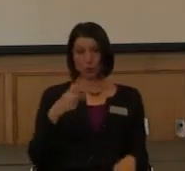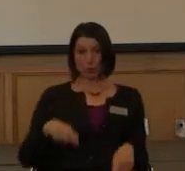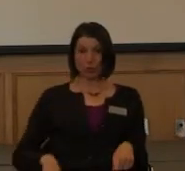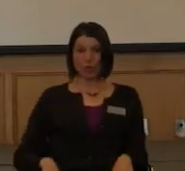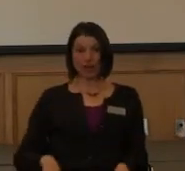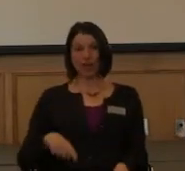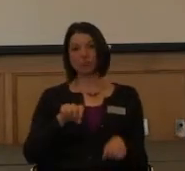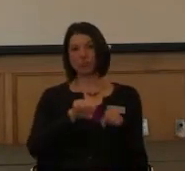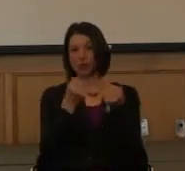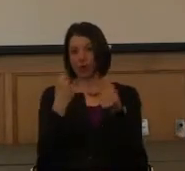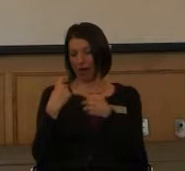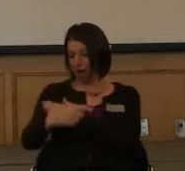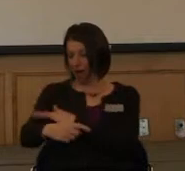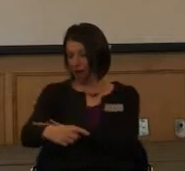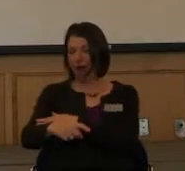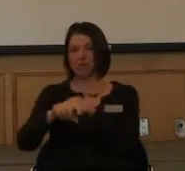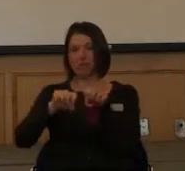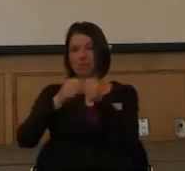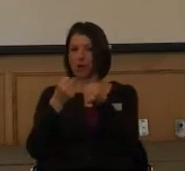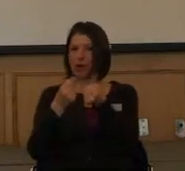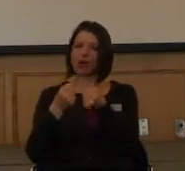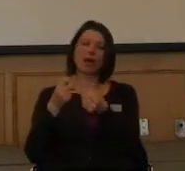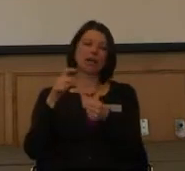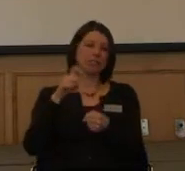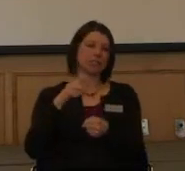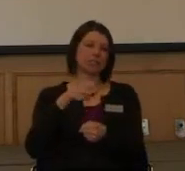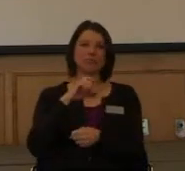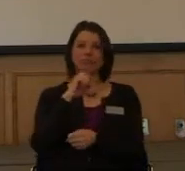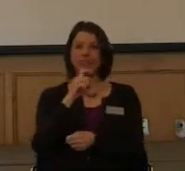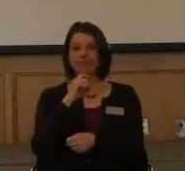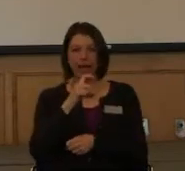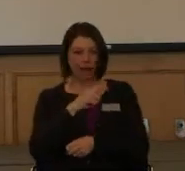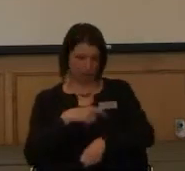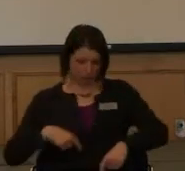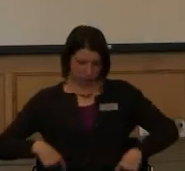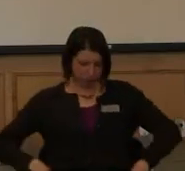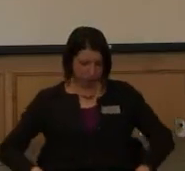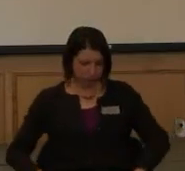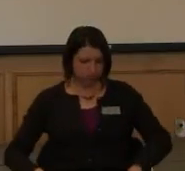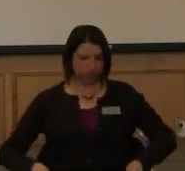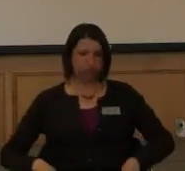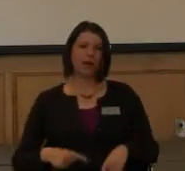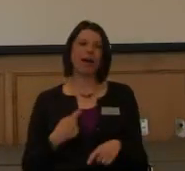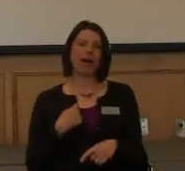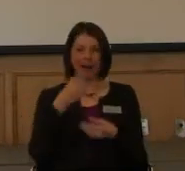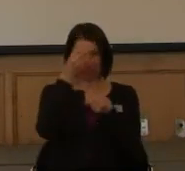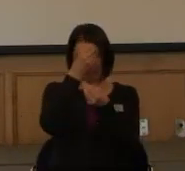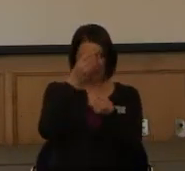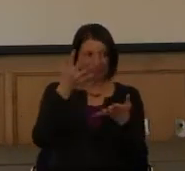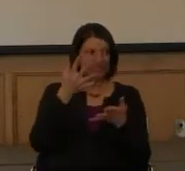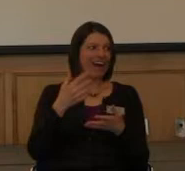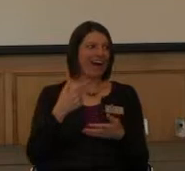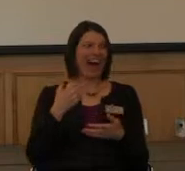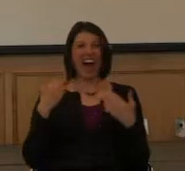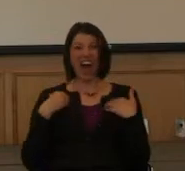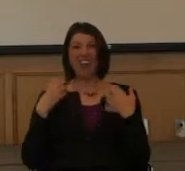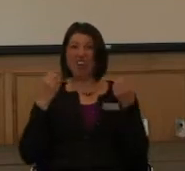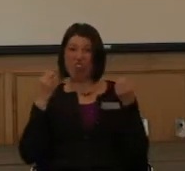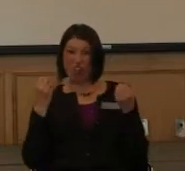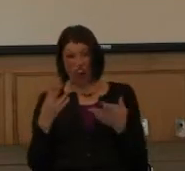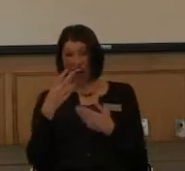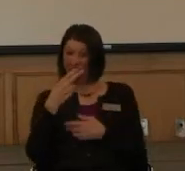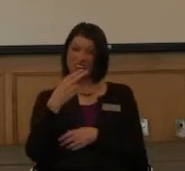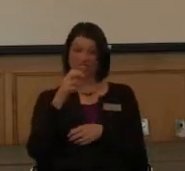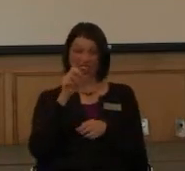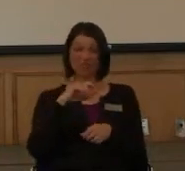I had to have rods and plates and everything put in. I like to tell people I have more hardware inside me than a Home